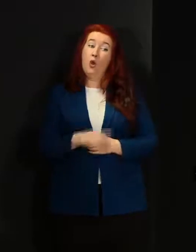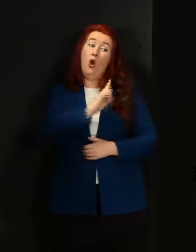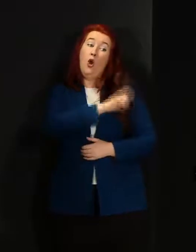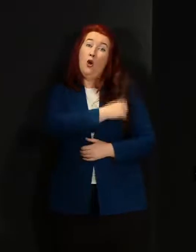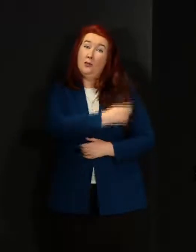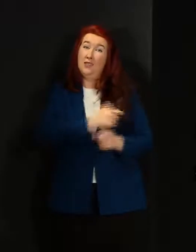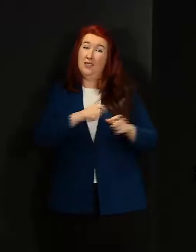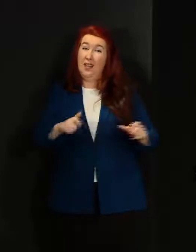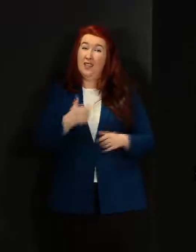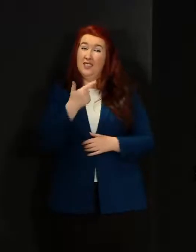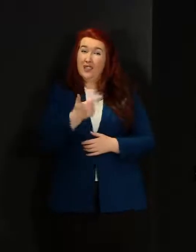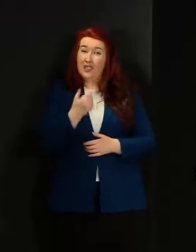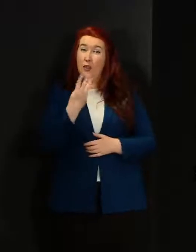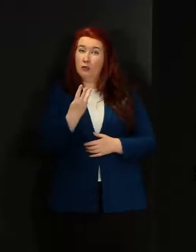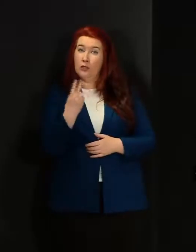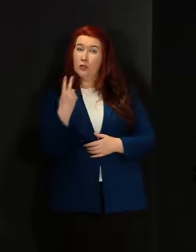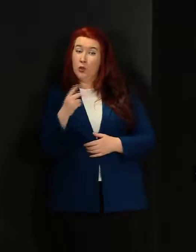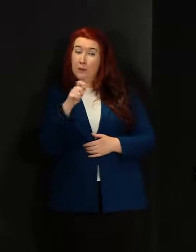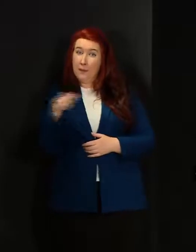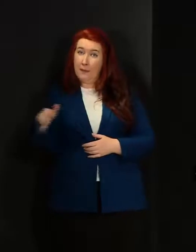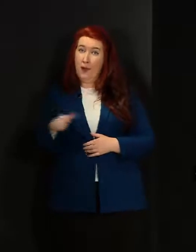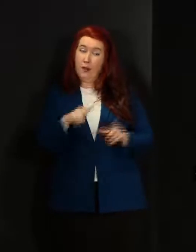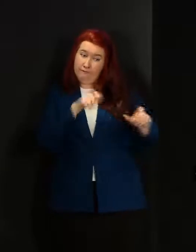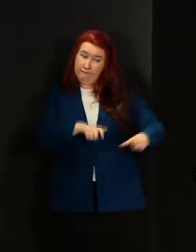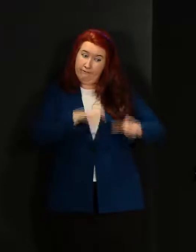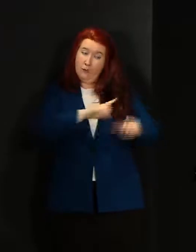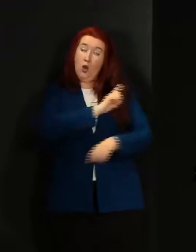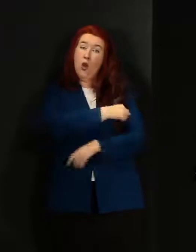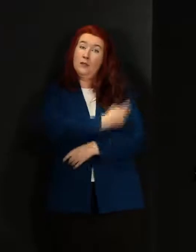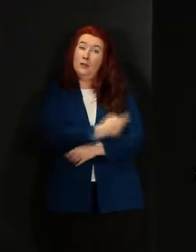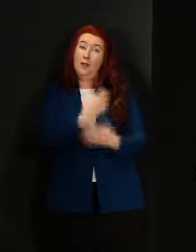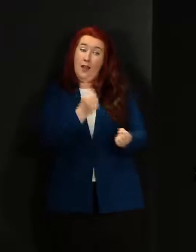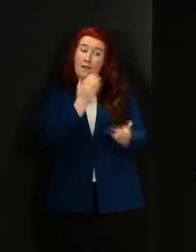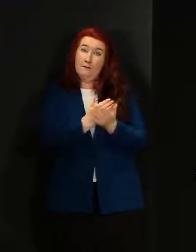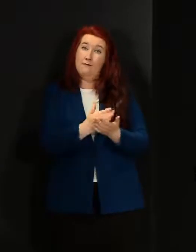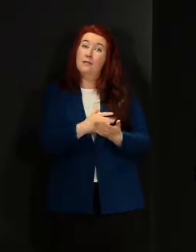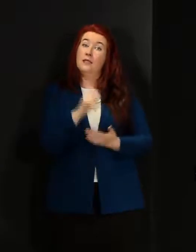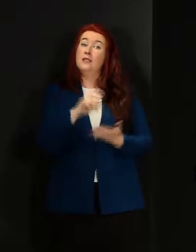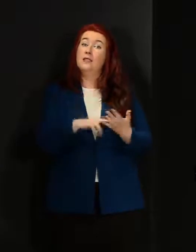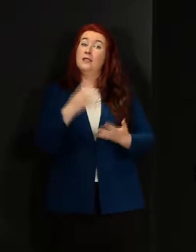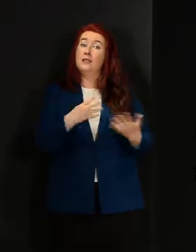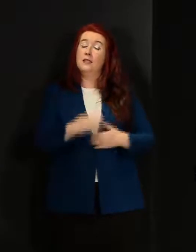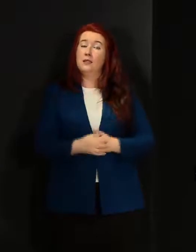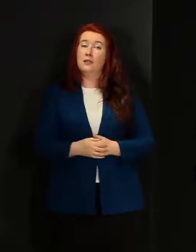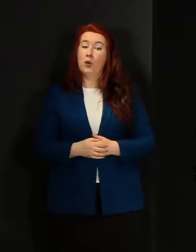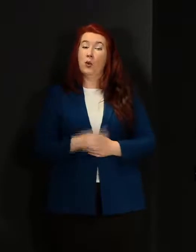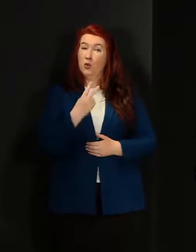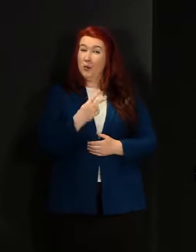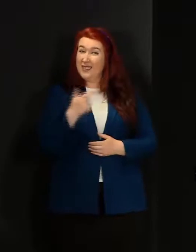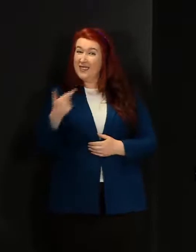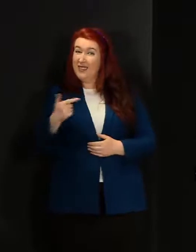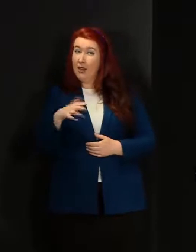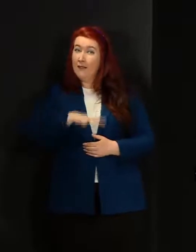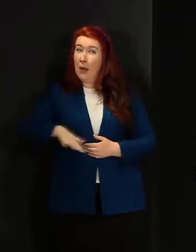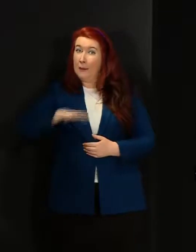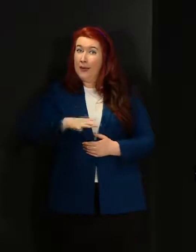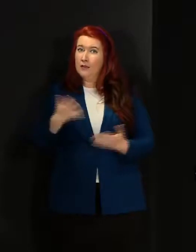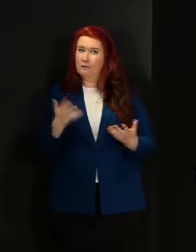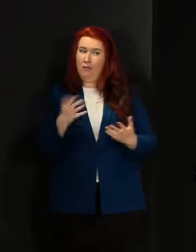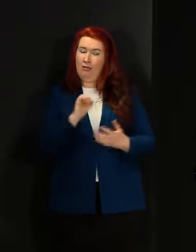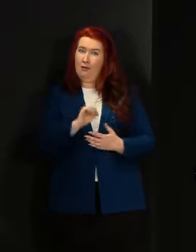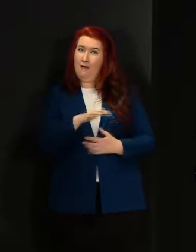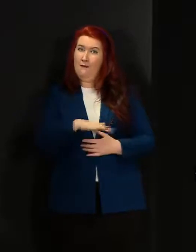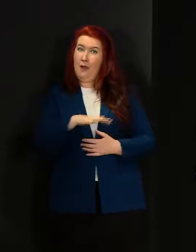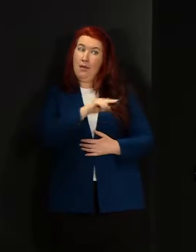hospital with this disease with confirmed COVID-19. There are 27 families with a loved one in one of our intensive care